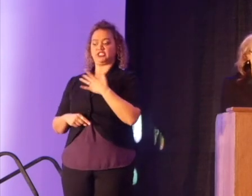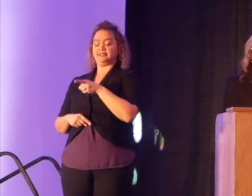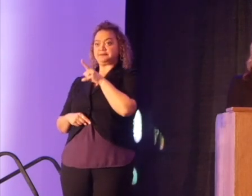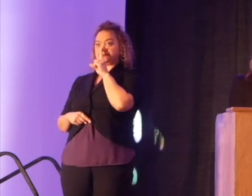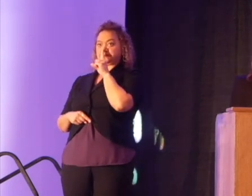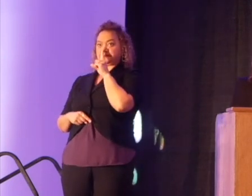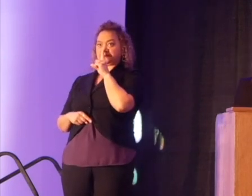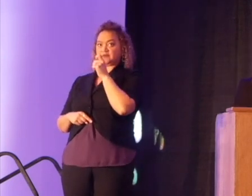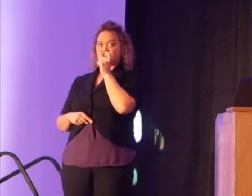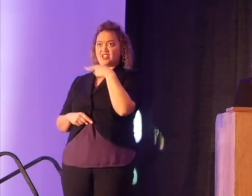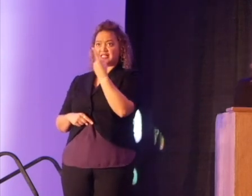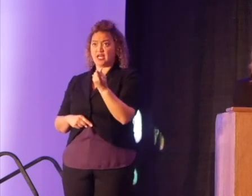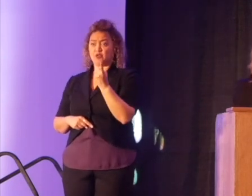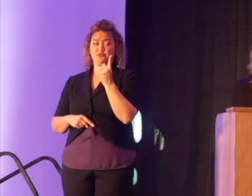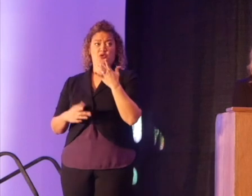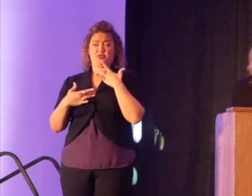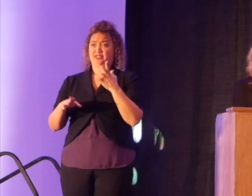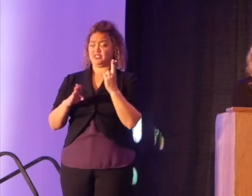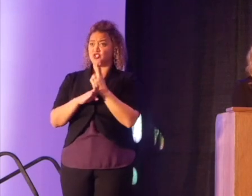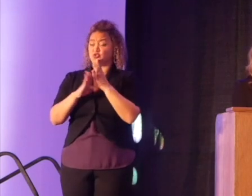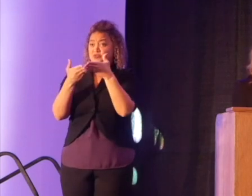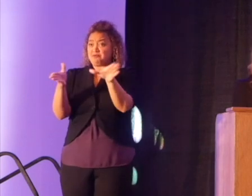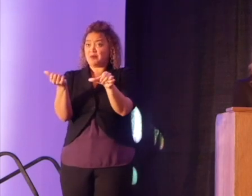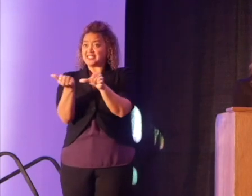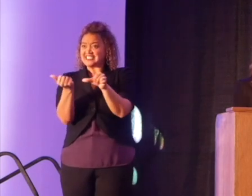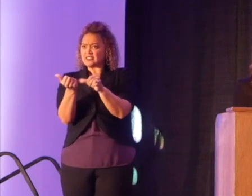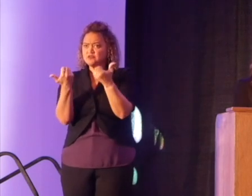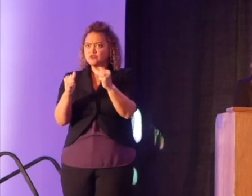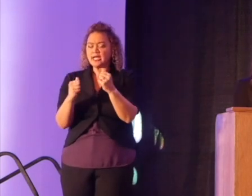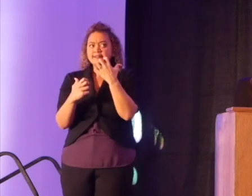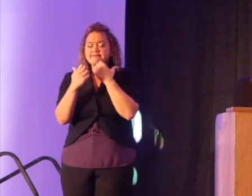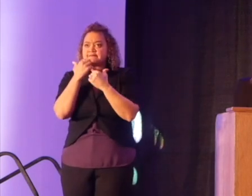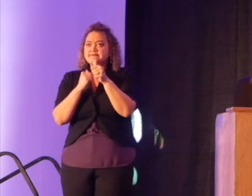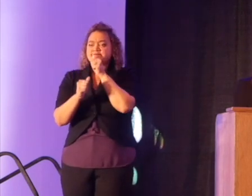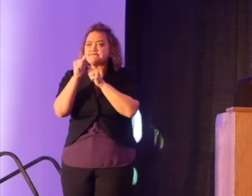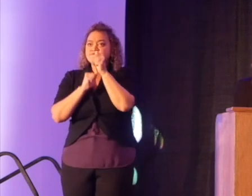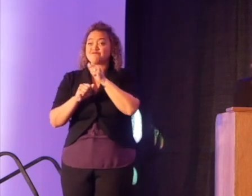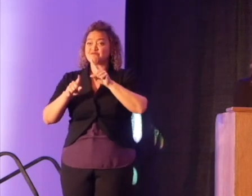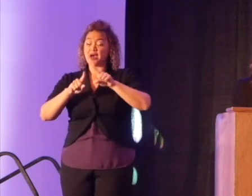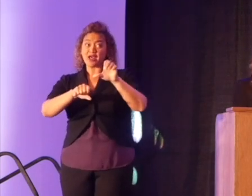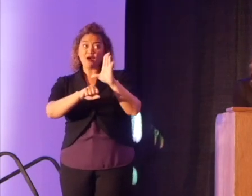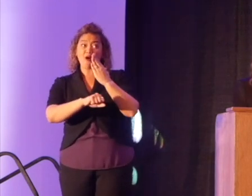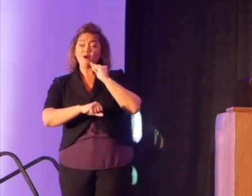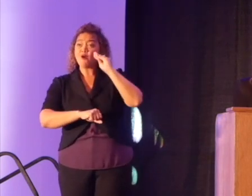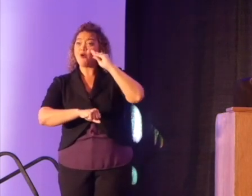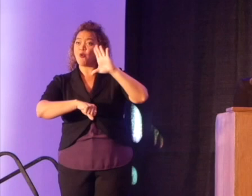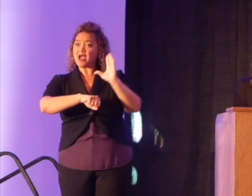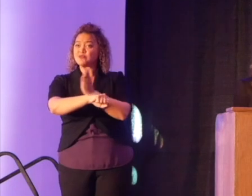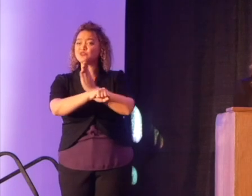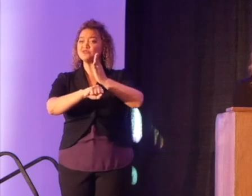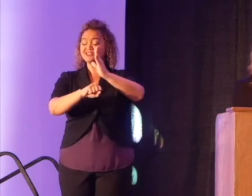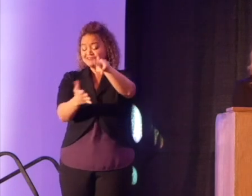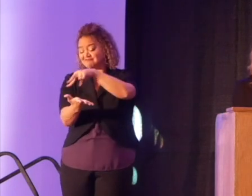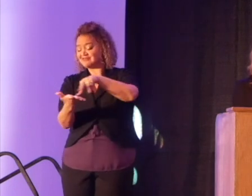We were often on public assistance to make ends meet as a family, but there was music in our home, there was dancing,